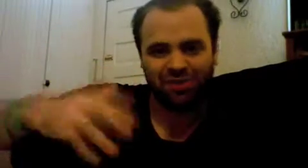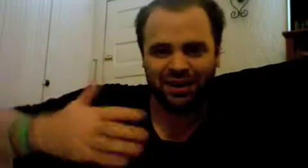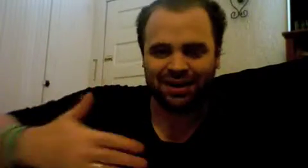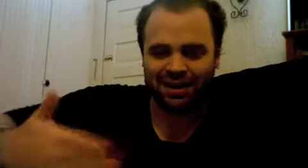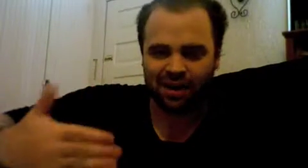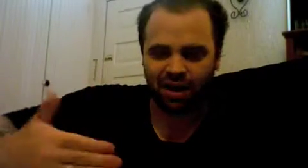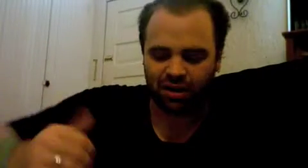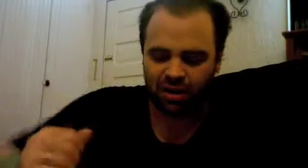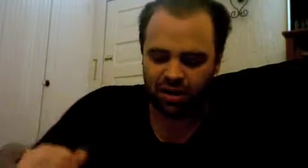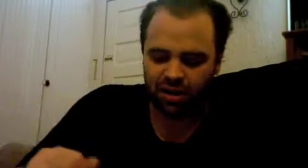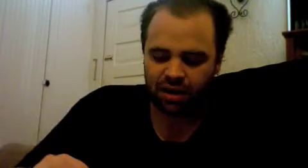right in God